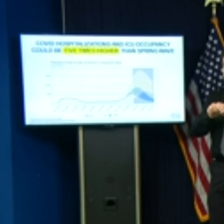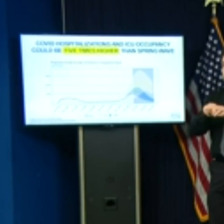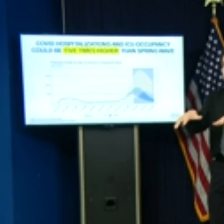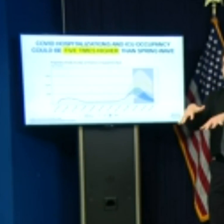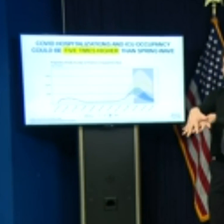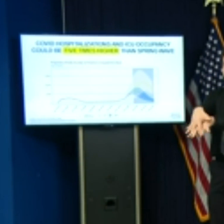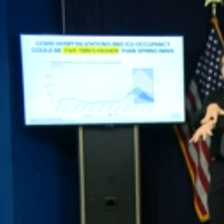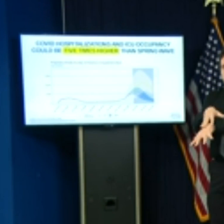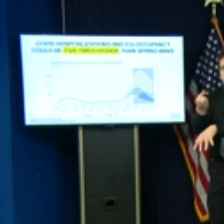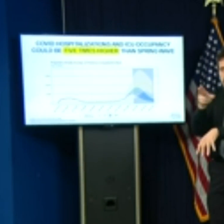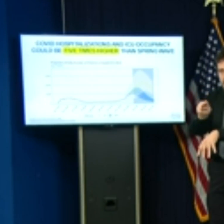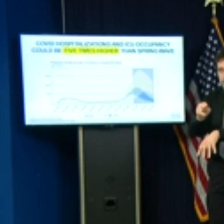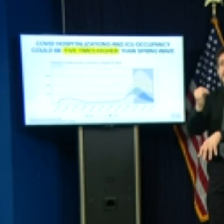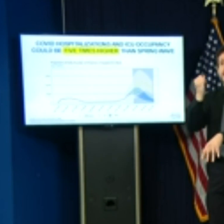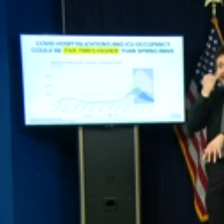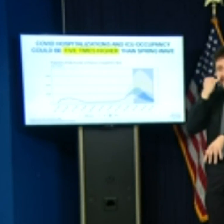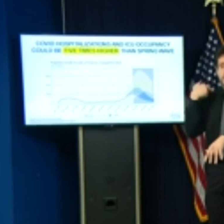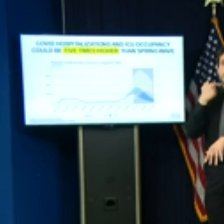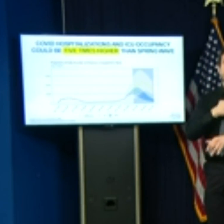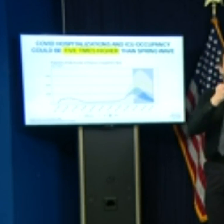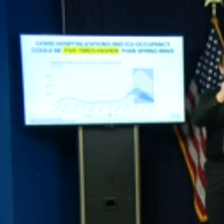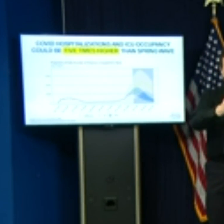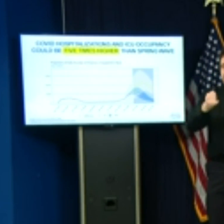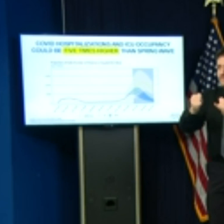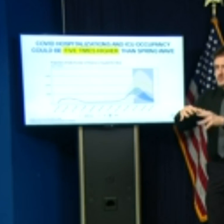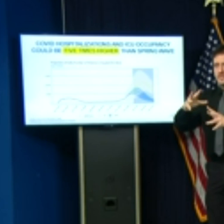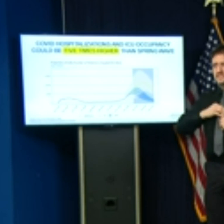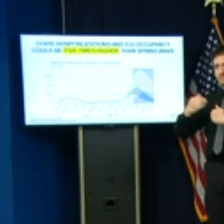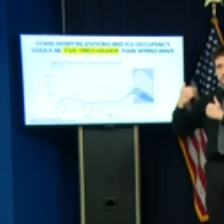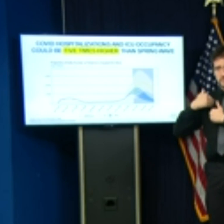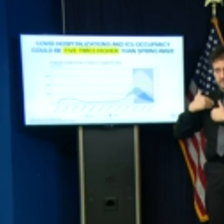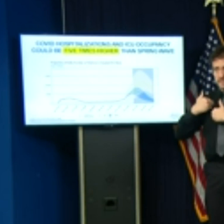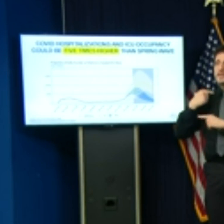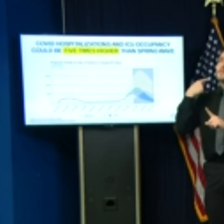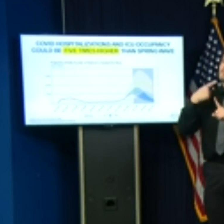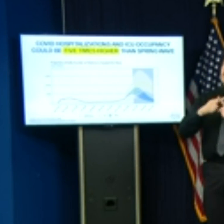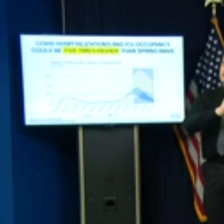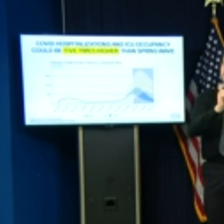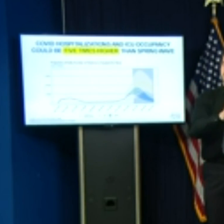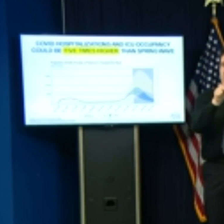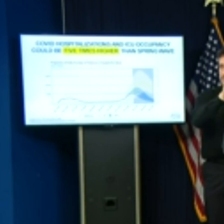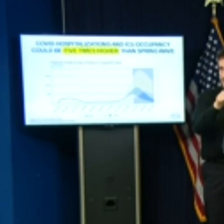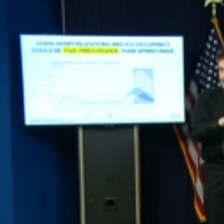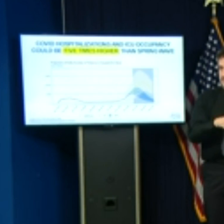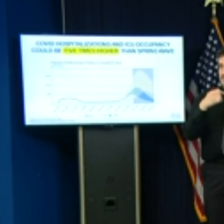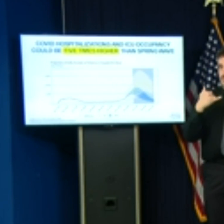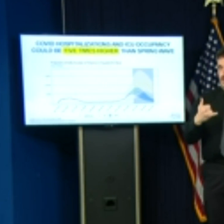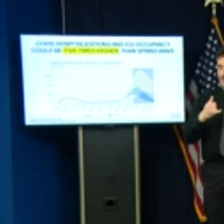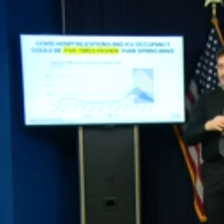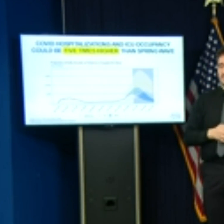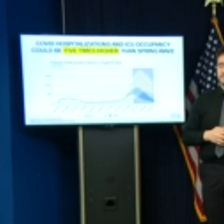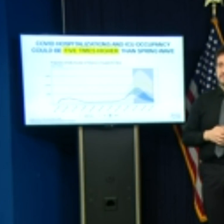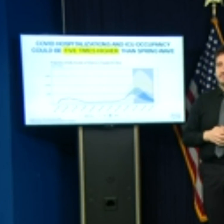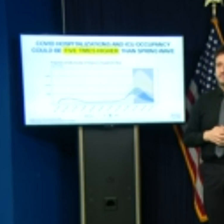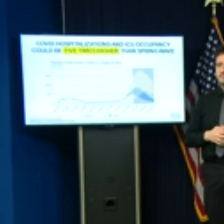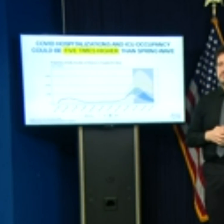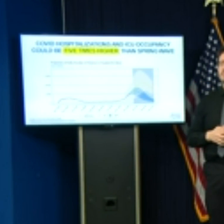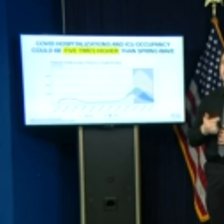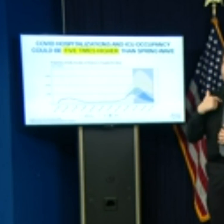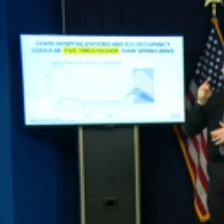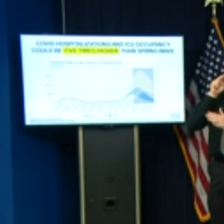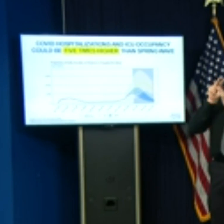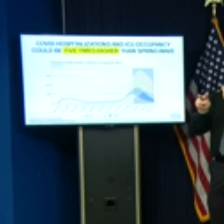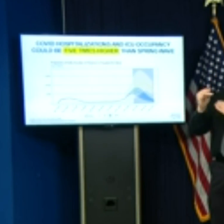action, both on the individual and policy level right now. Models project that without